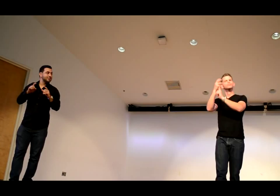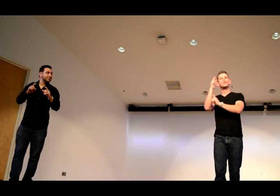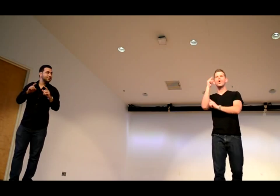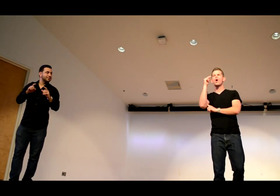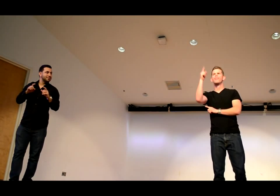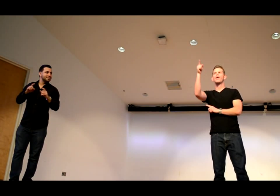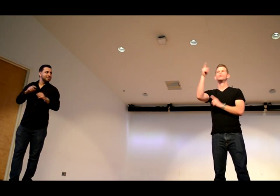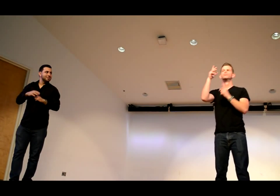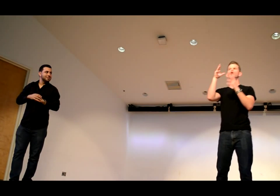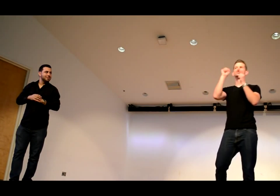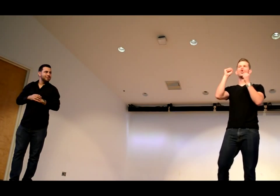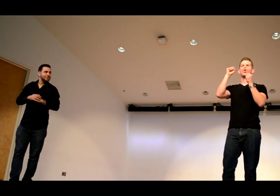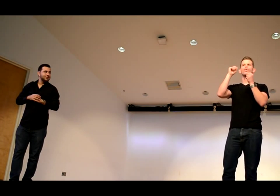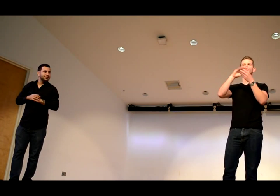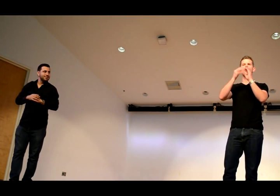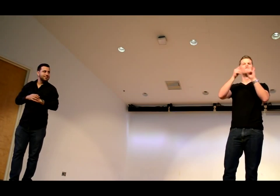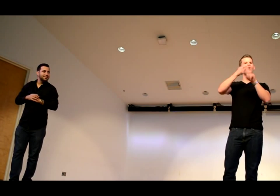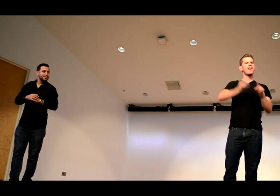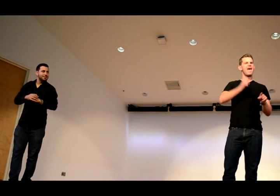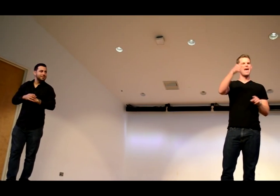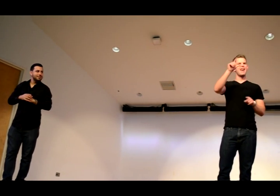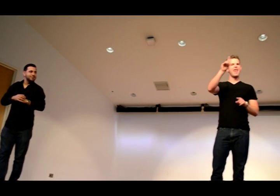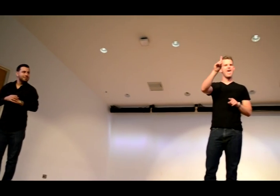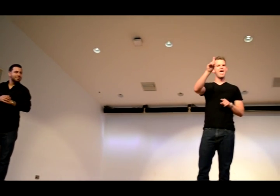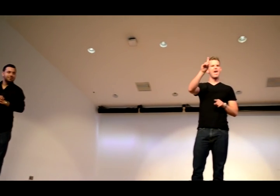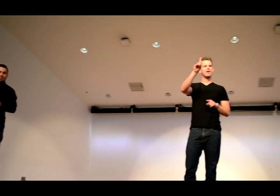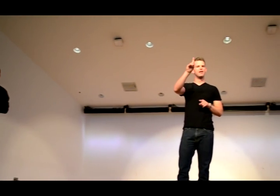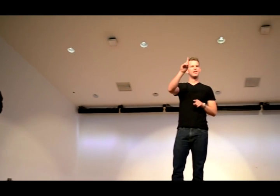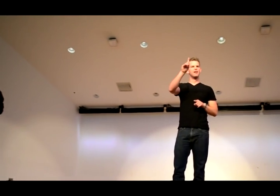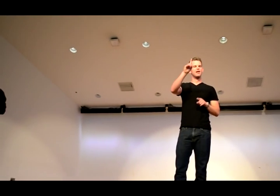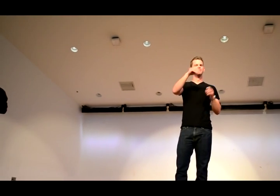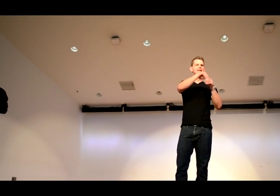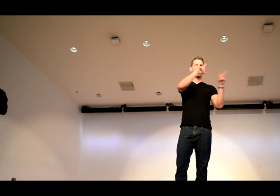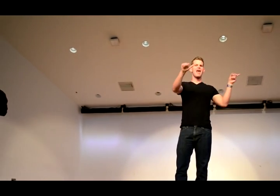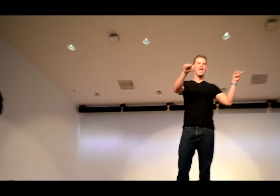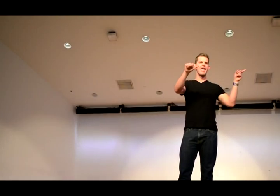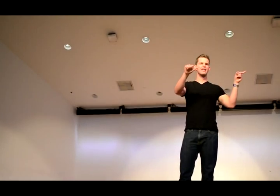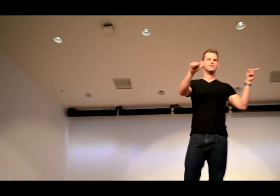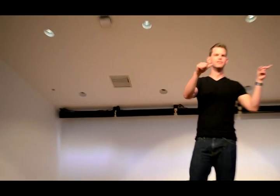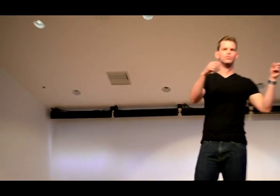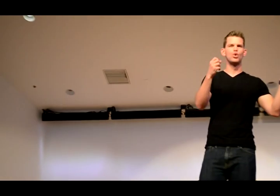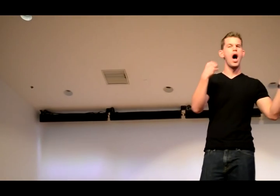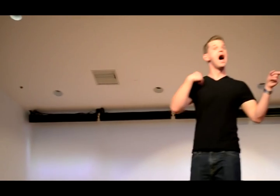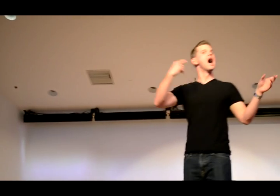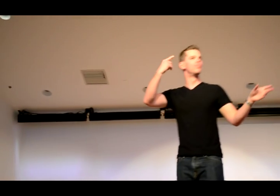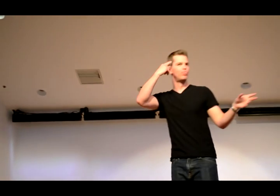and they took a storyline you know guys from LA